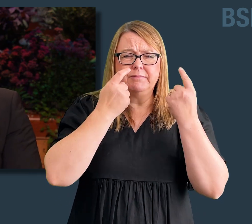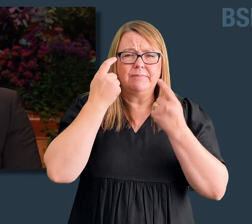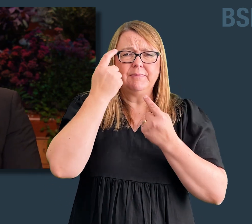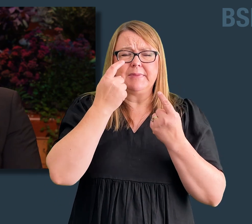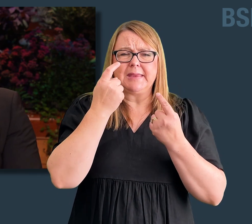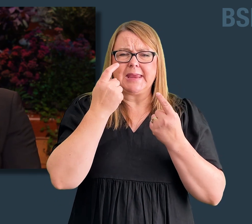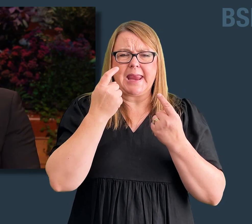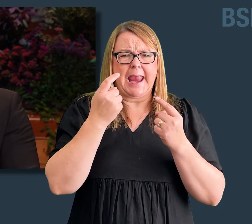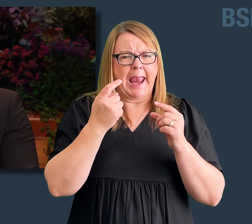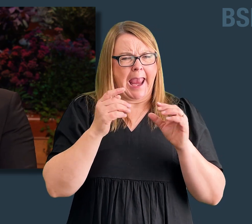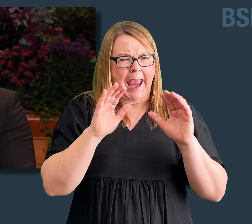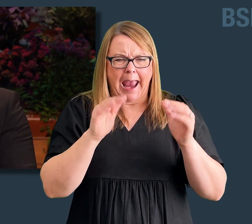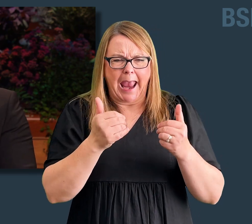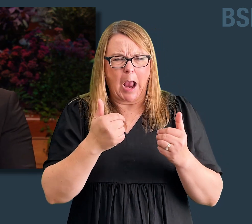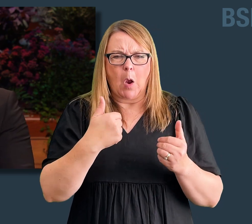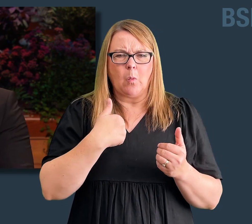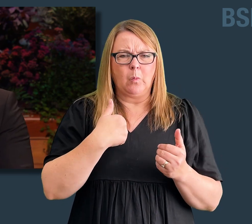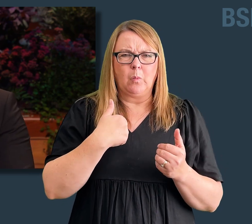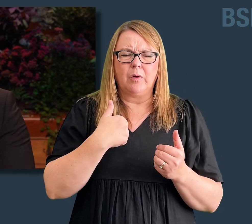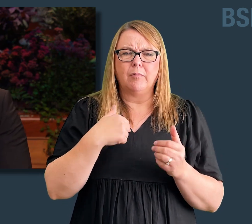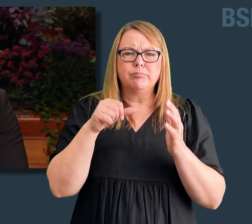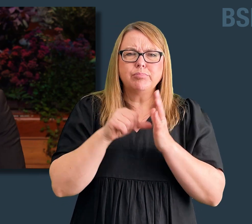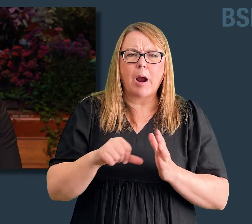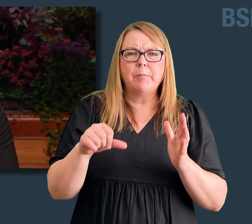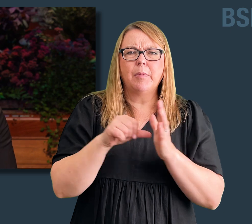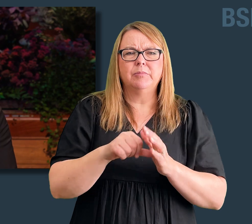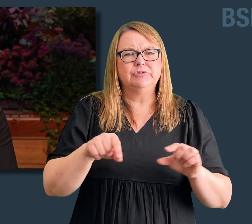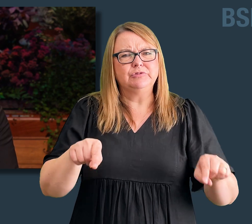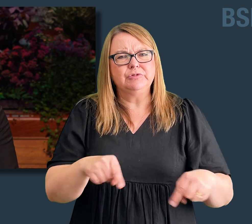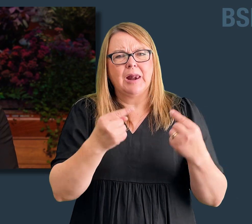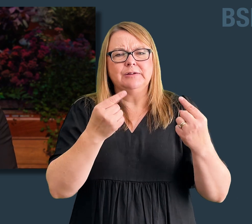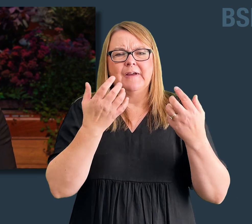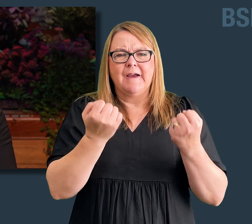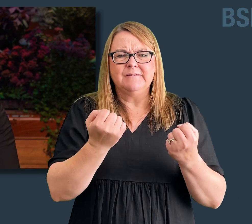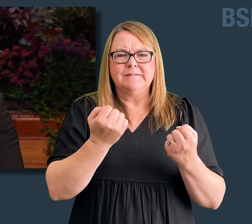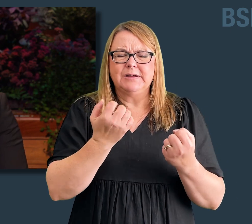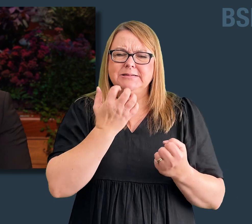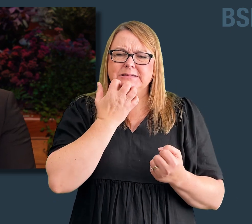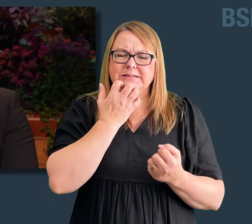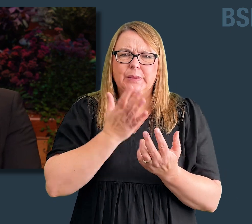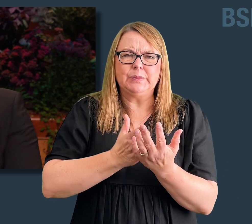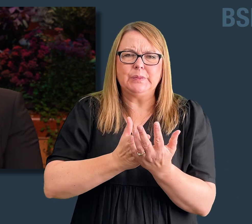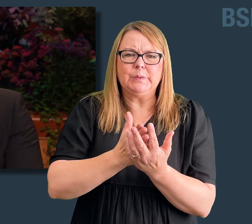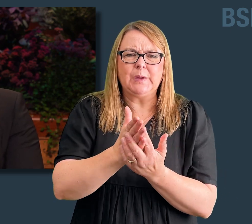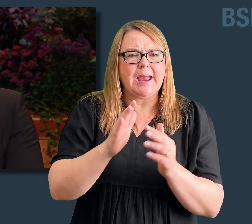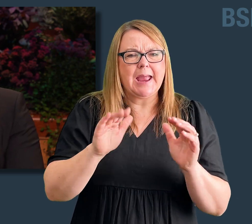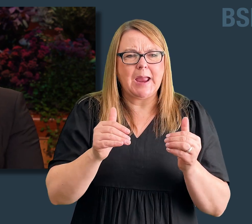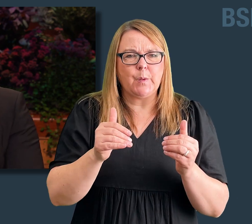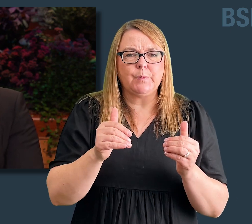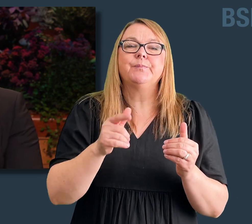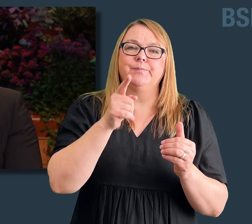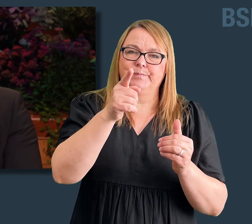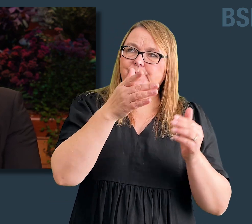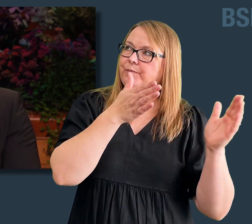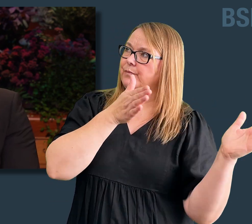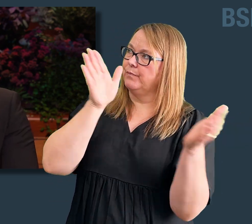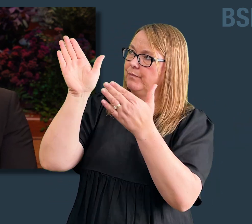How did these people endure through their trials and suffering? By focusing on Christ